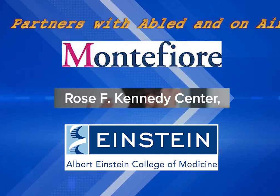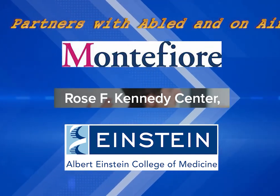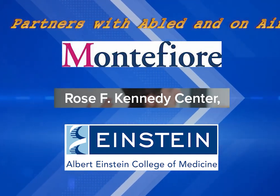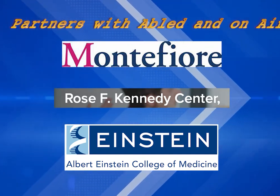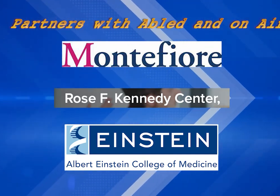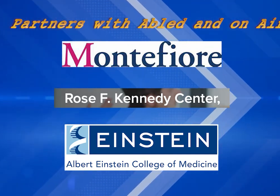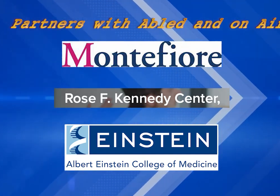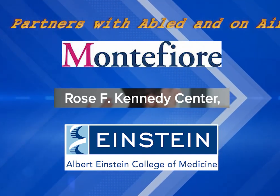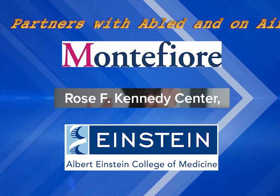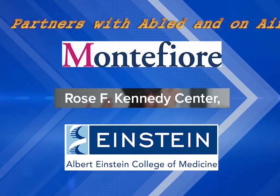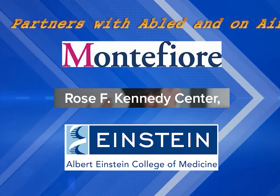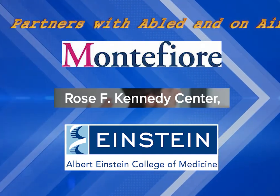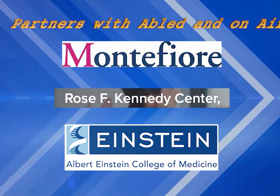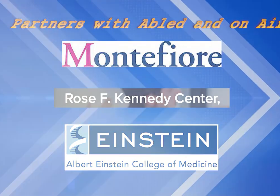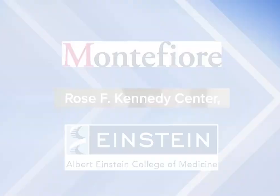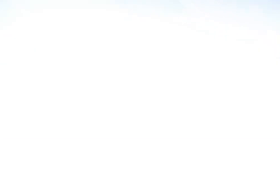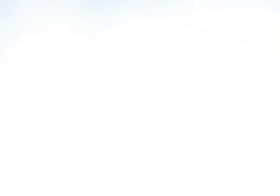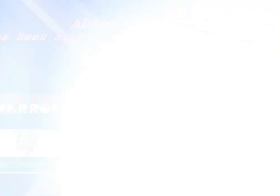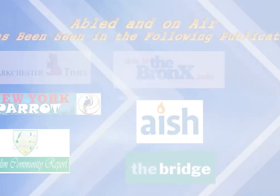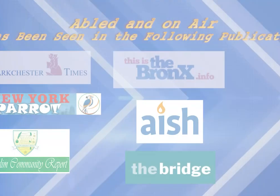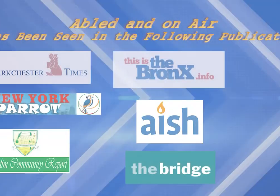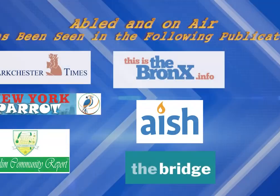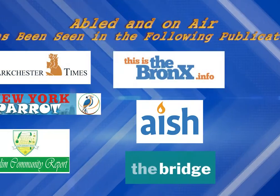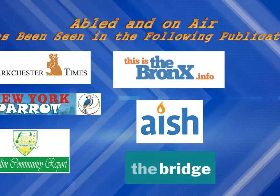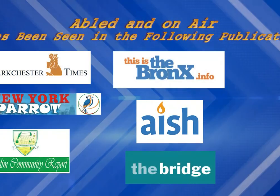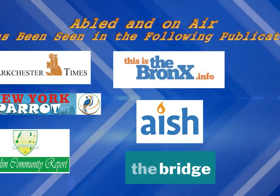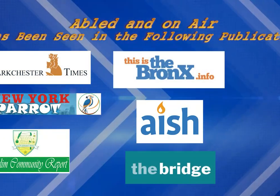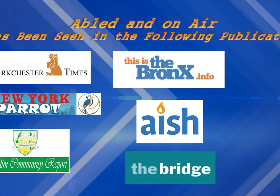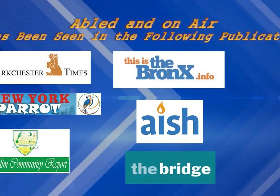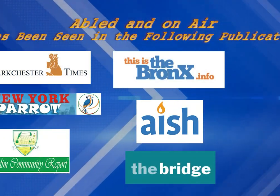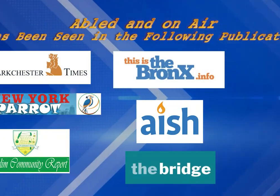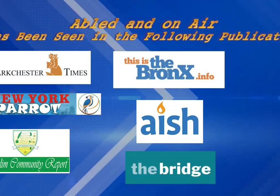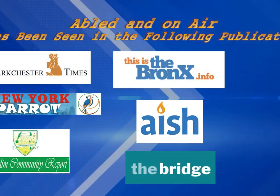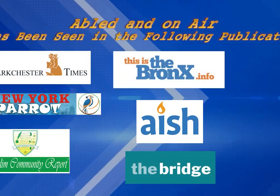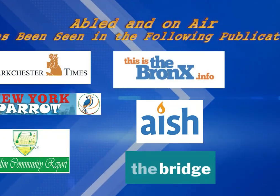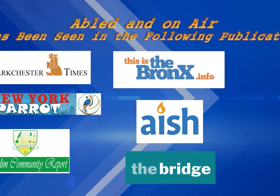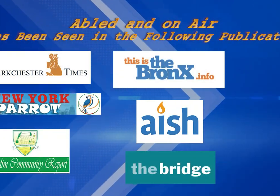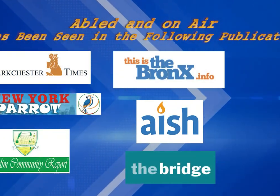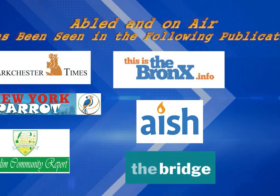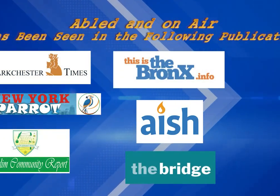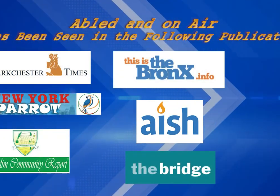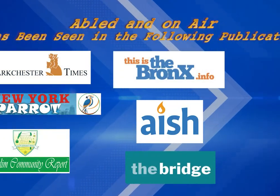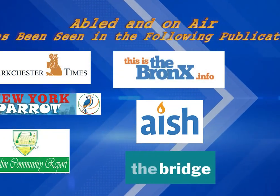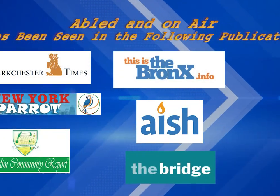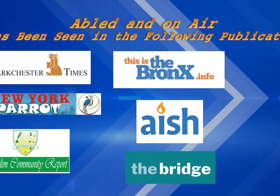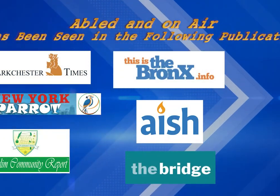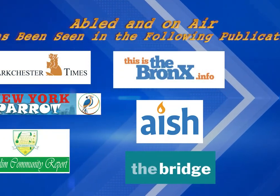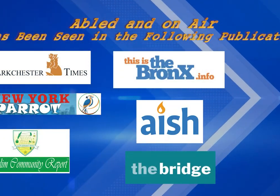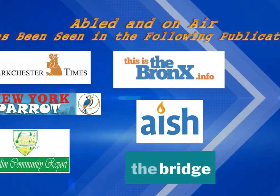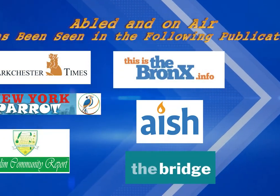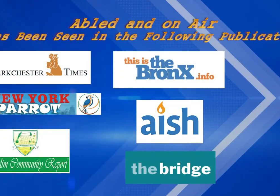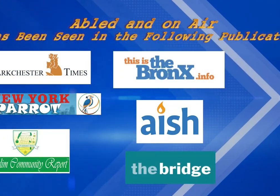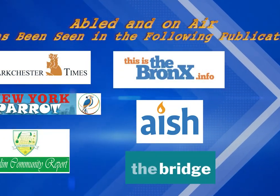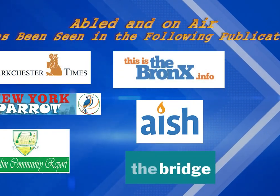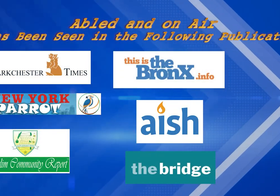College of Medicine of the Bronx, Abled and On Air has been seen in the following publications,